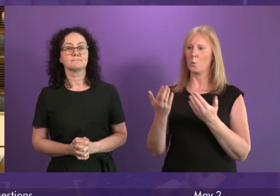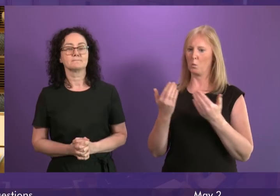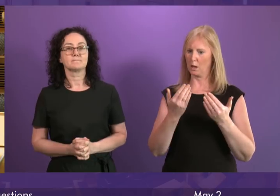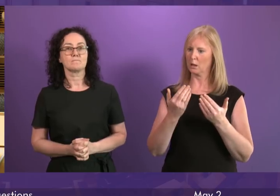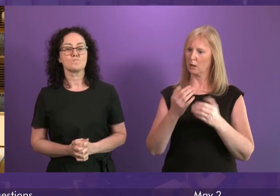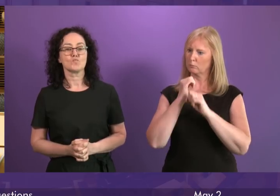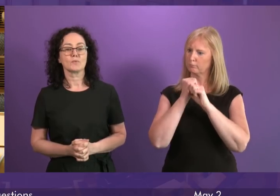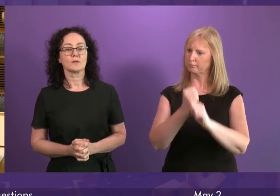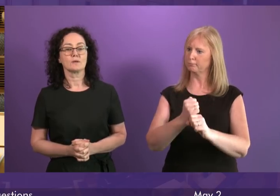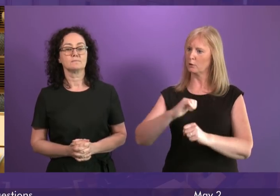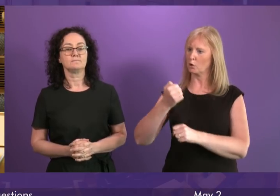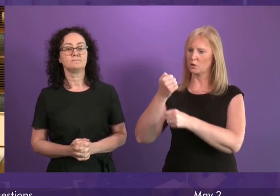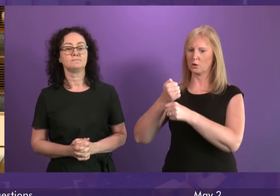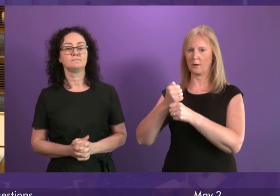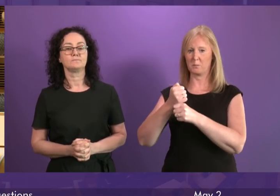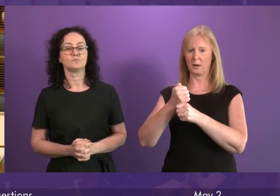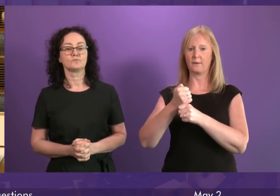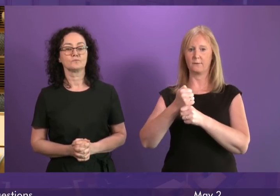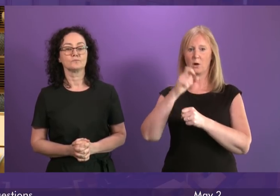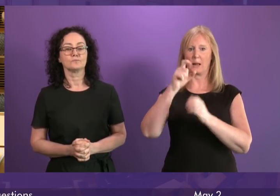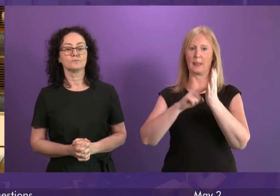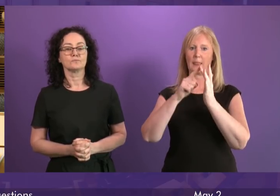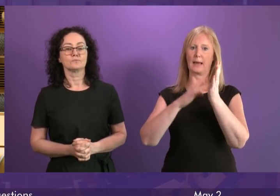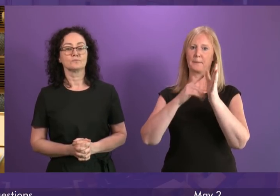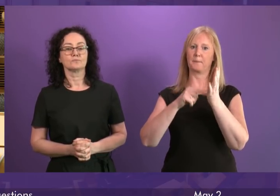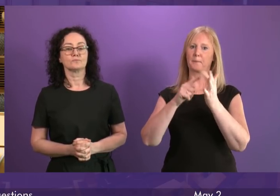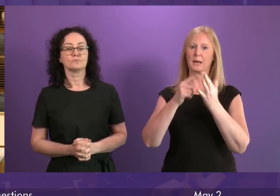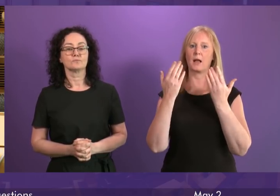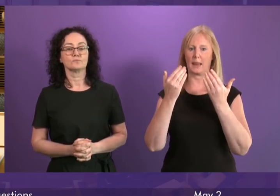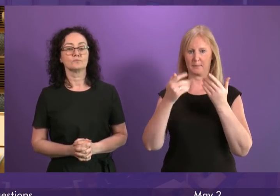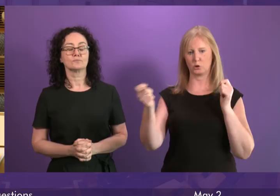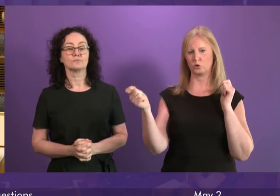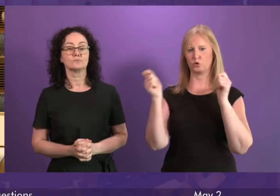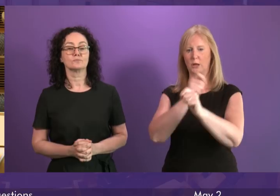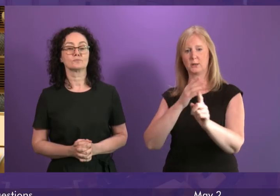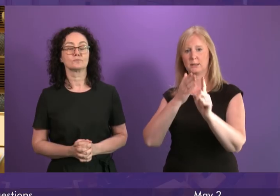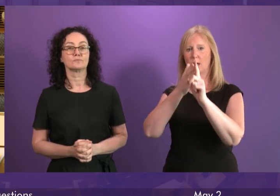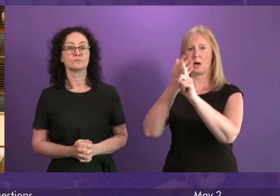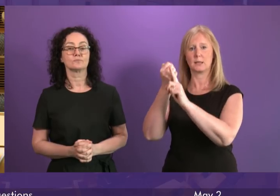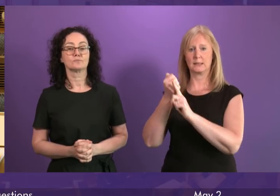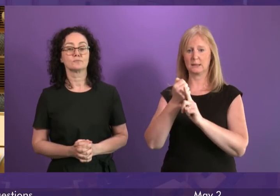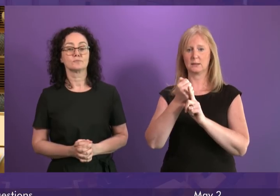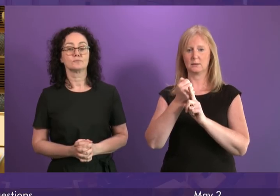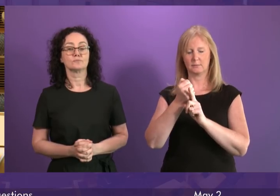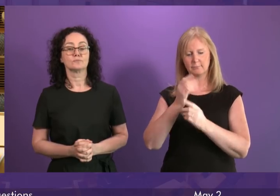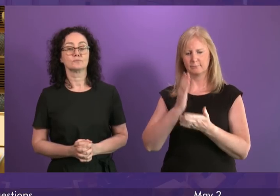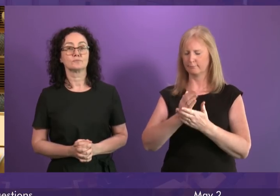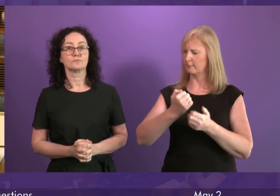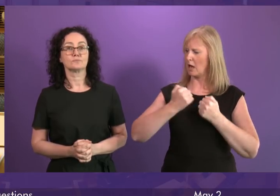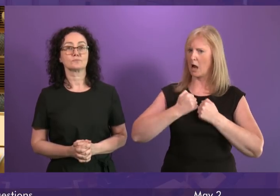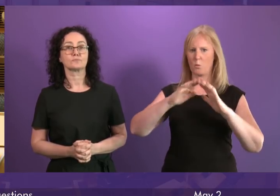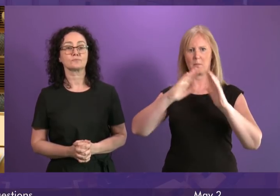Government to meet ambitious climate change targets. This is the future of our planet and we need